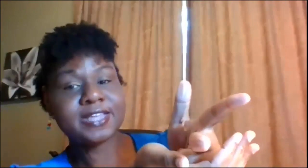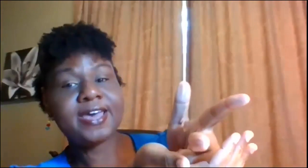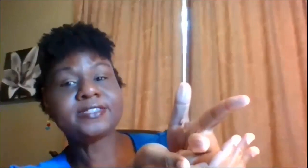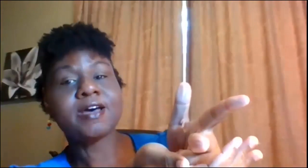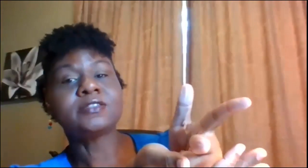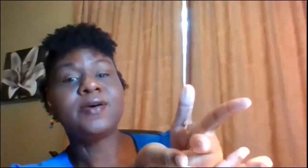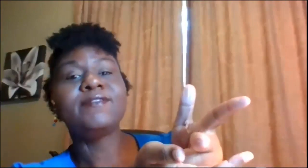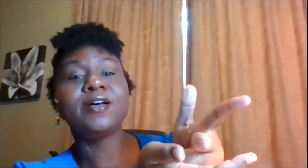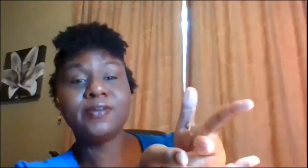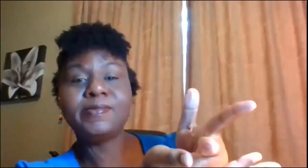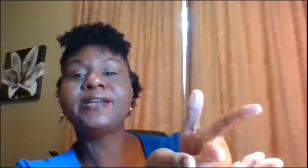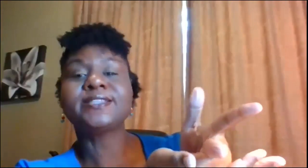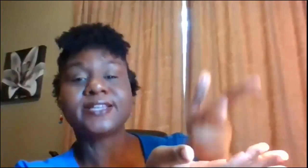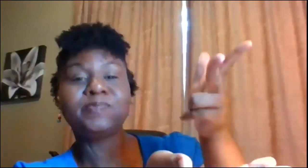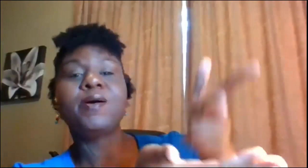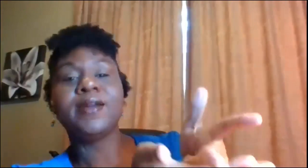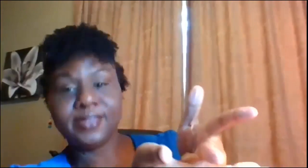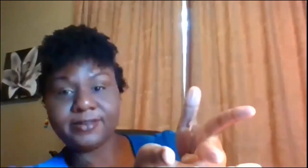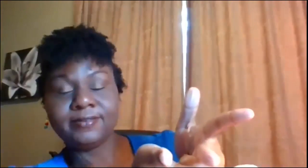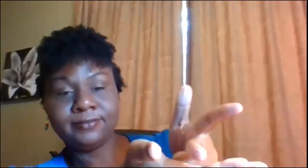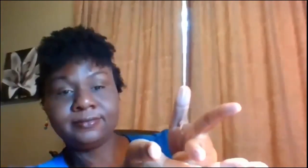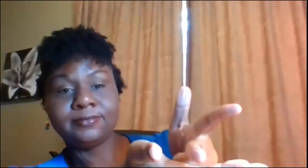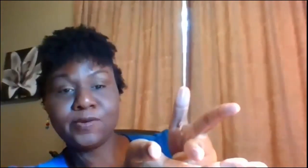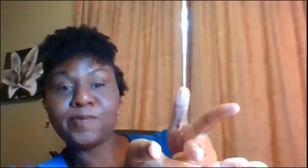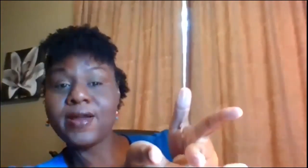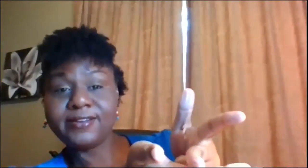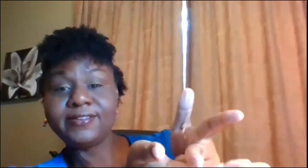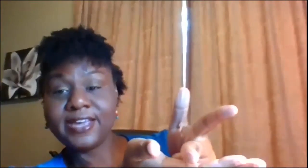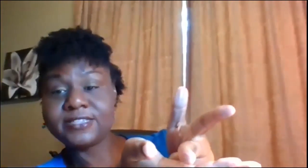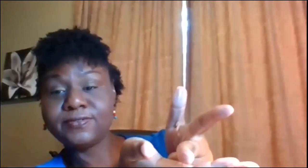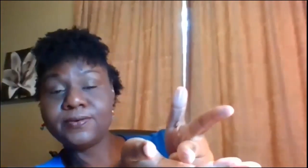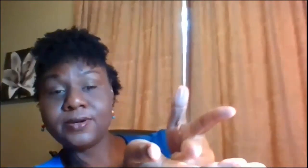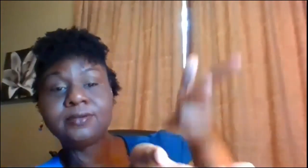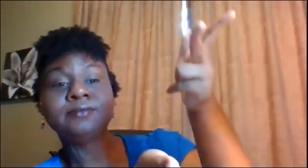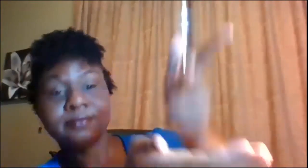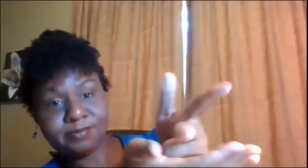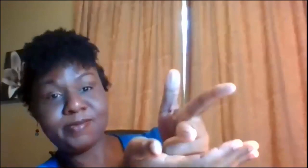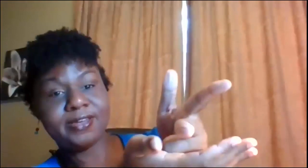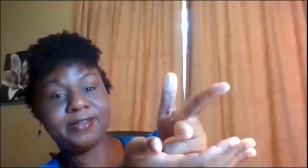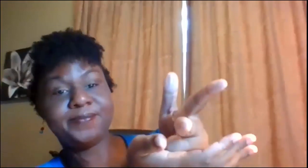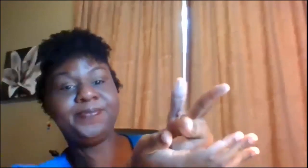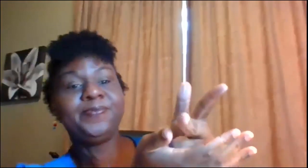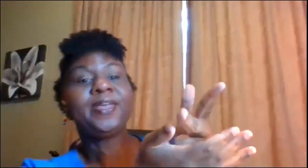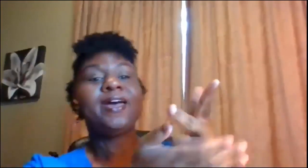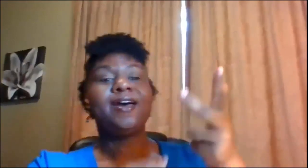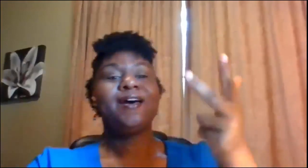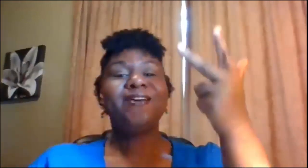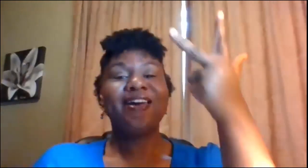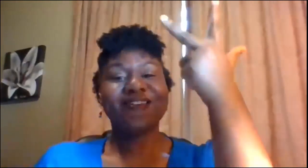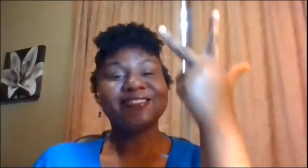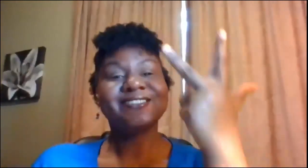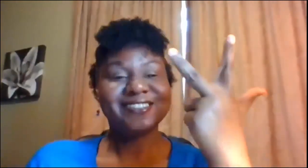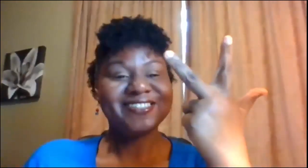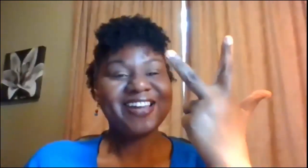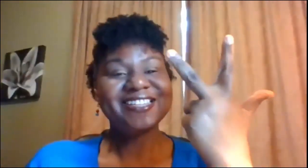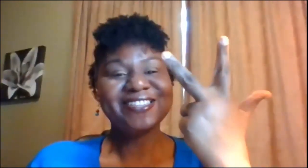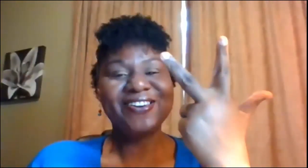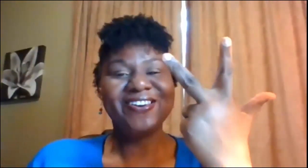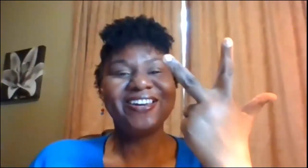signs also have other meanings that's parking no parking on dance floor park it all right so that's three